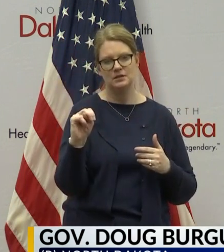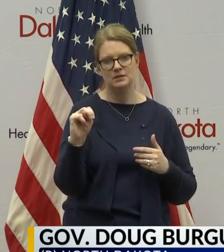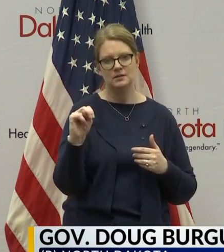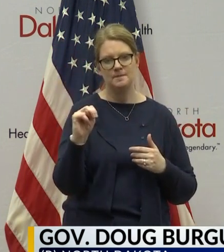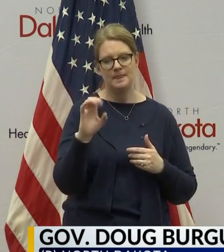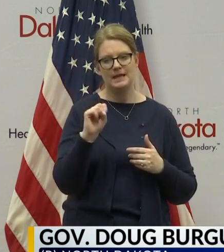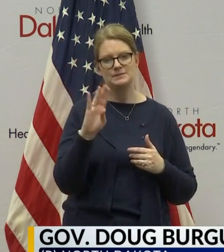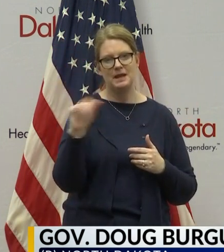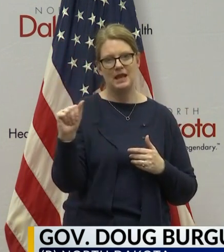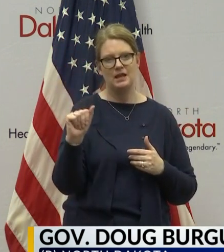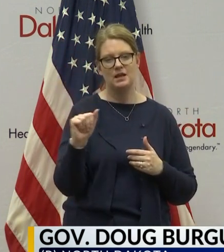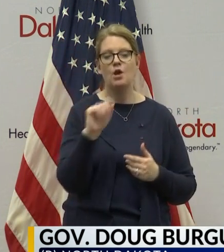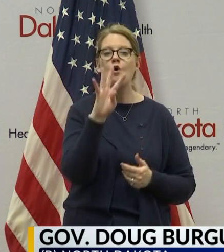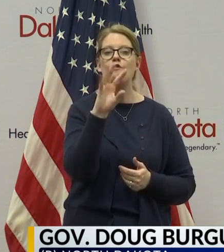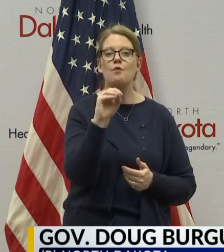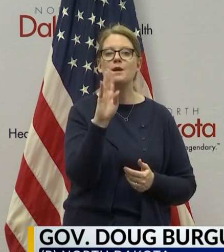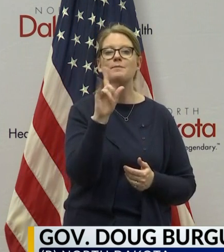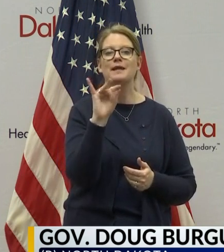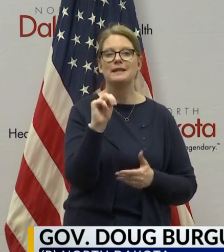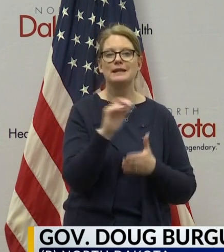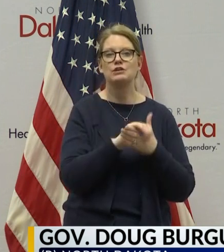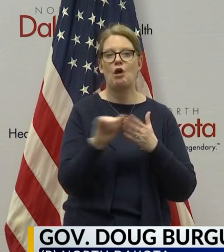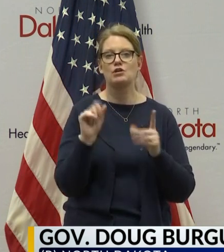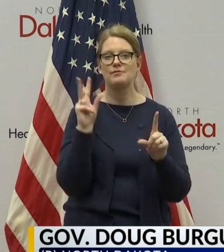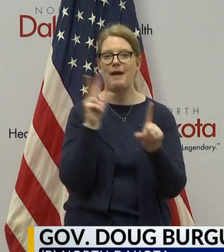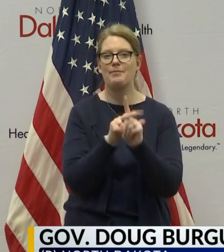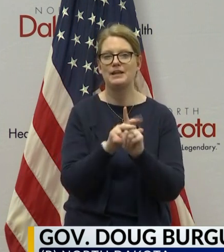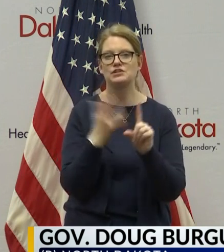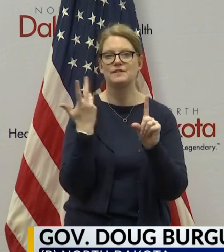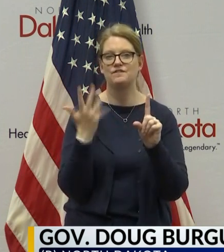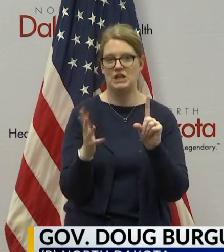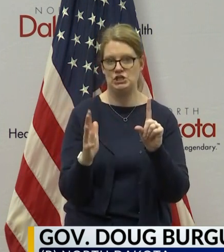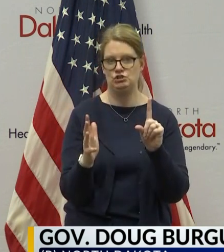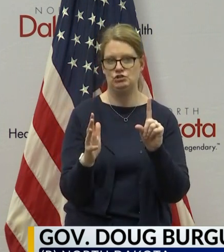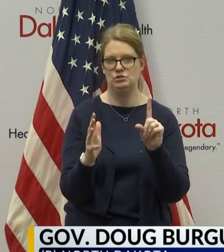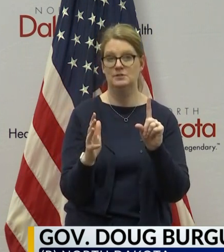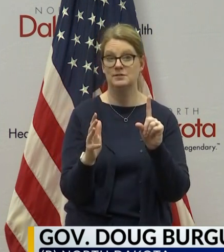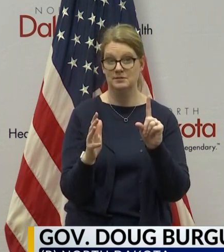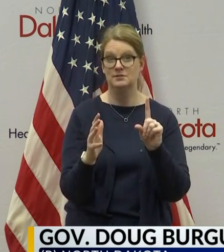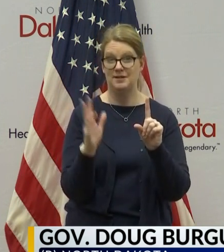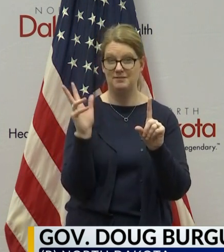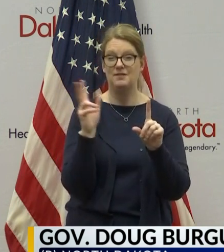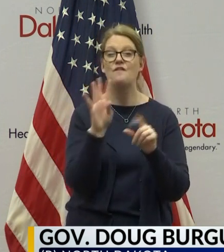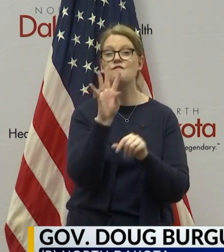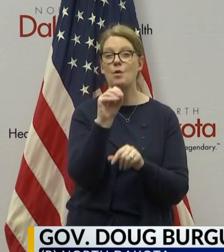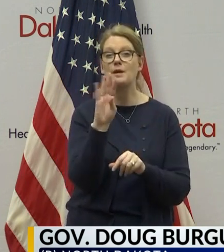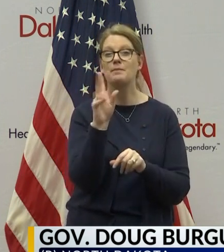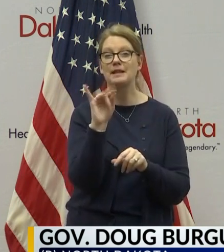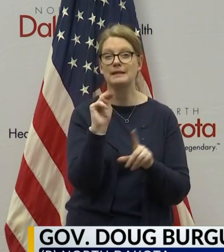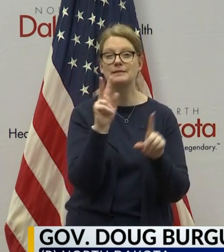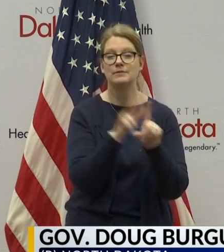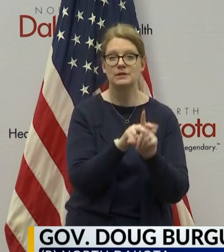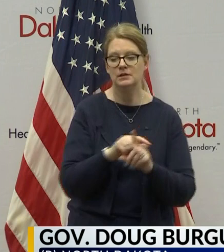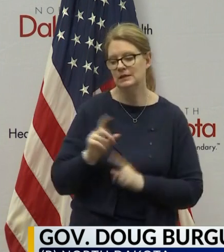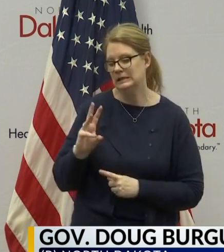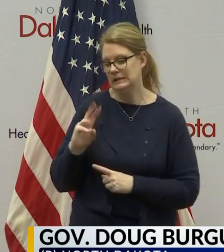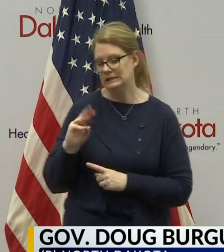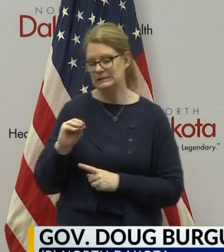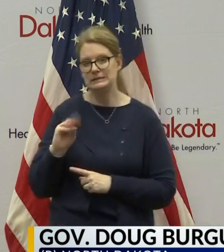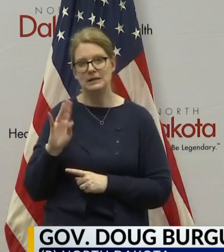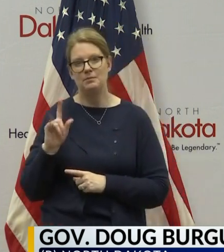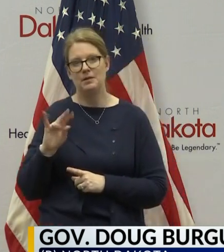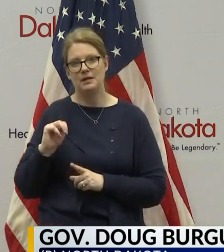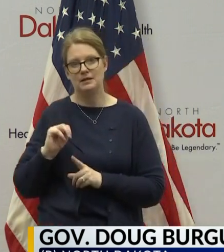Friday, the SBA thing, $40 billion of applications have already been applied for, and $60 billion of